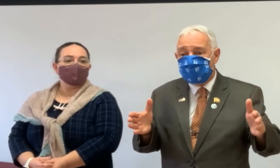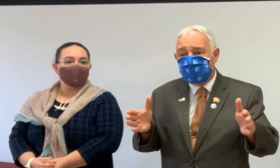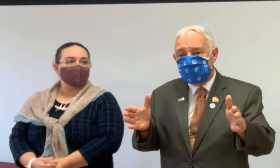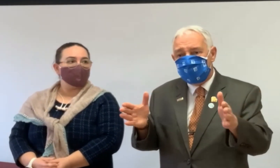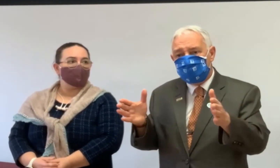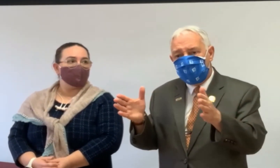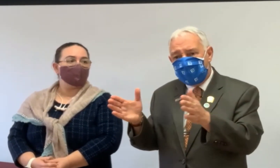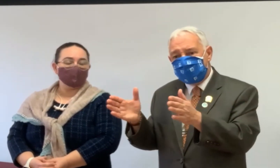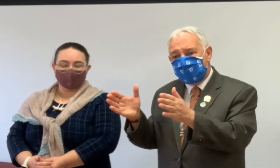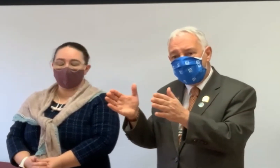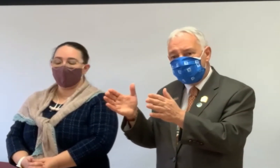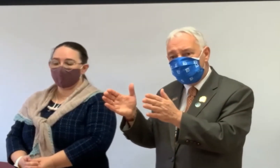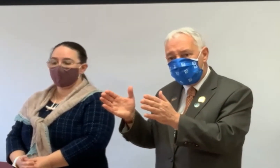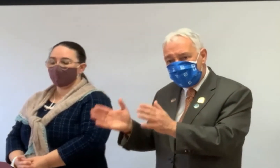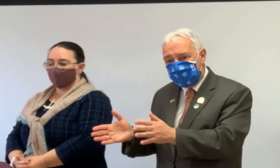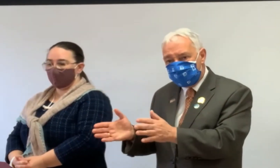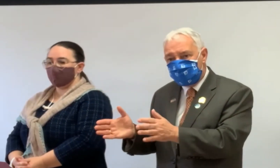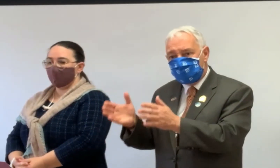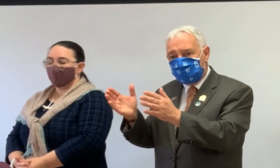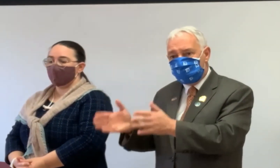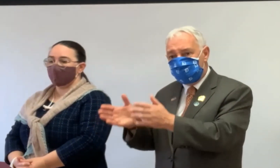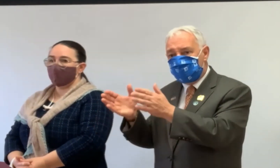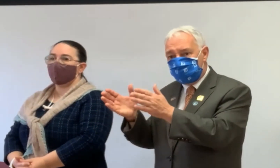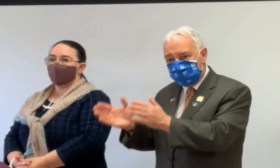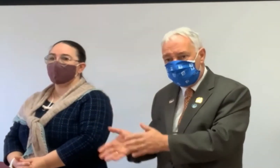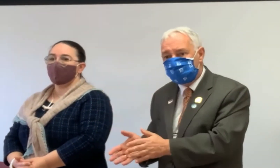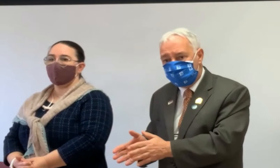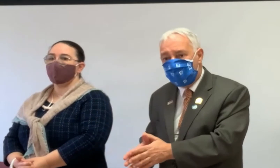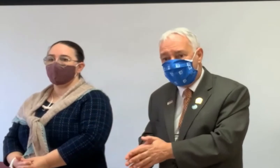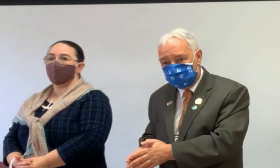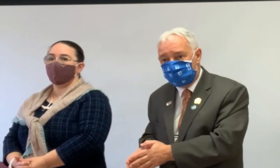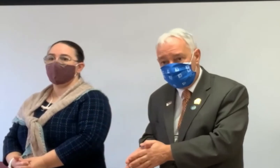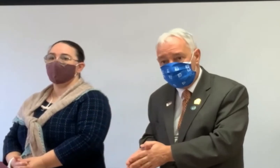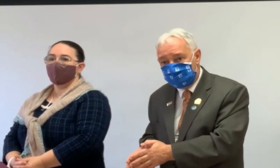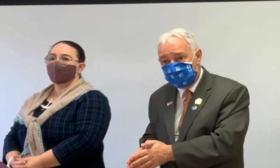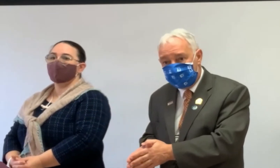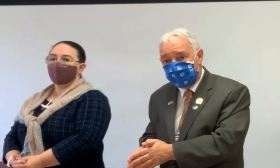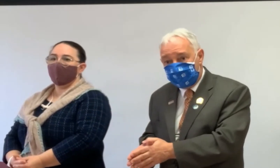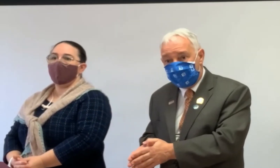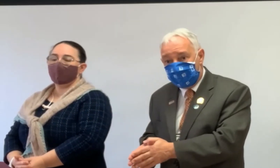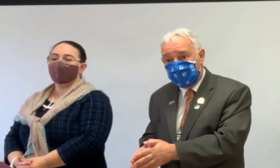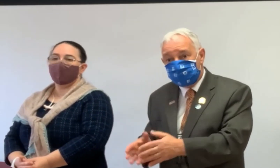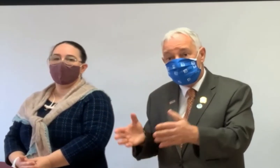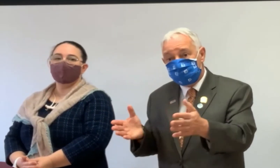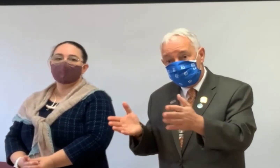You can buy the condominium using a reverse mortgage. Um,